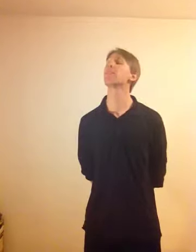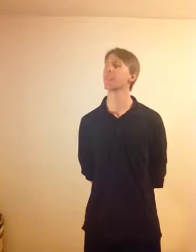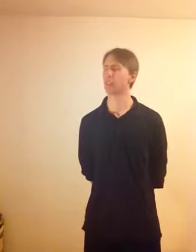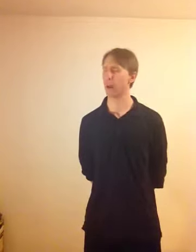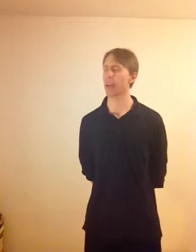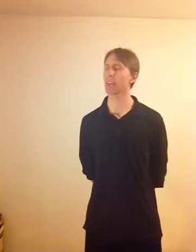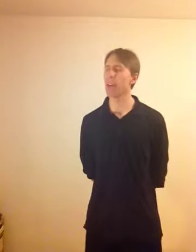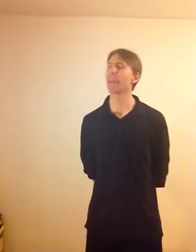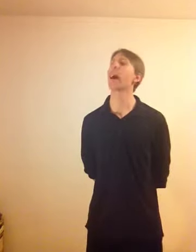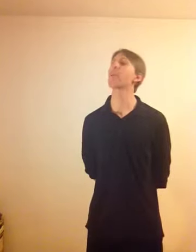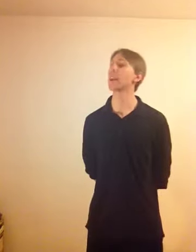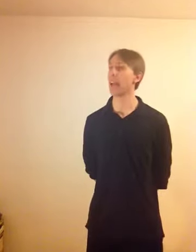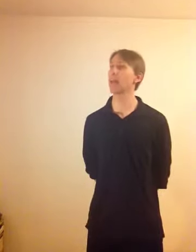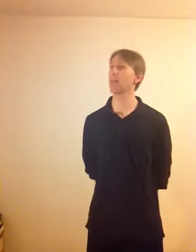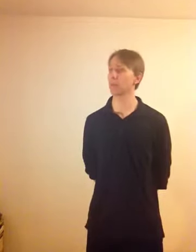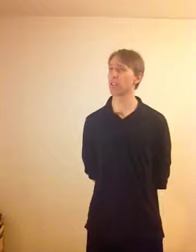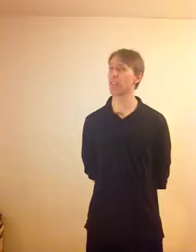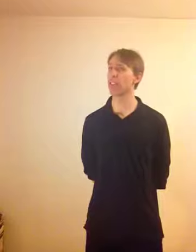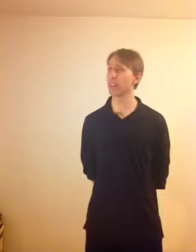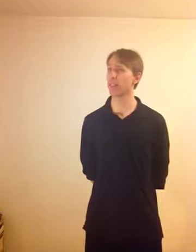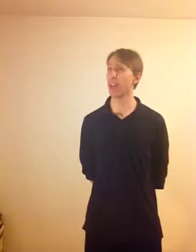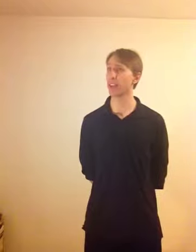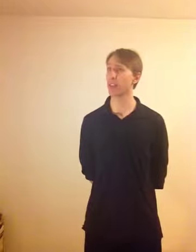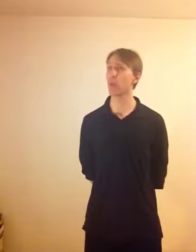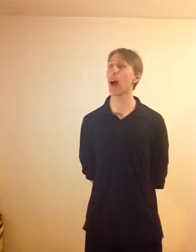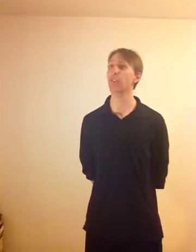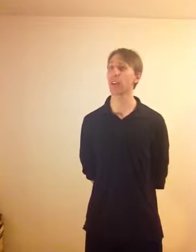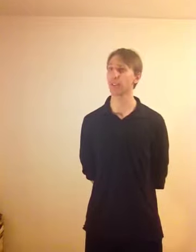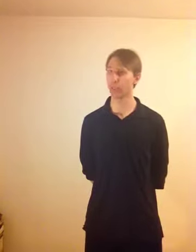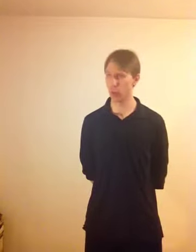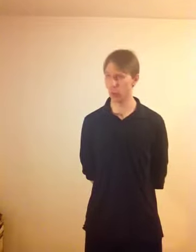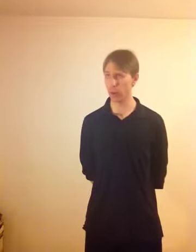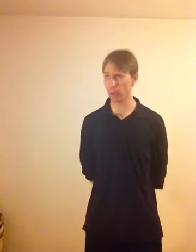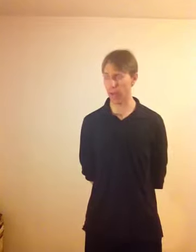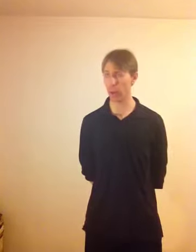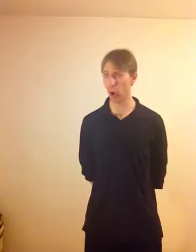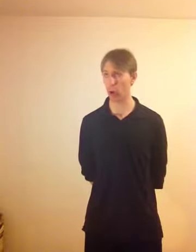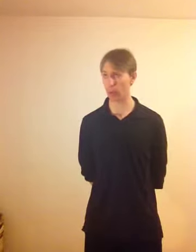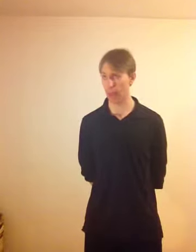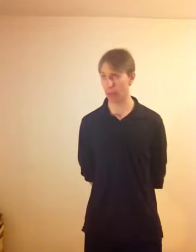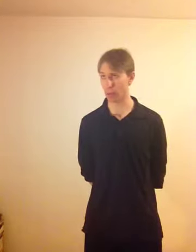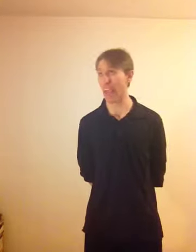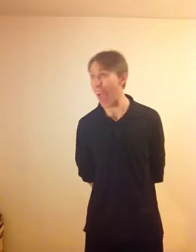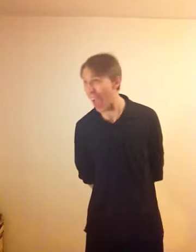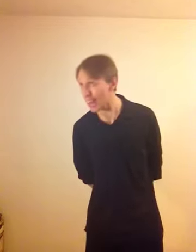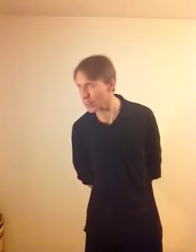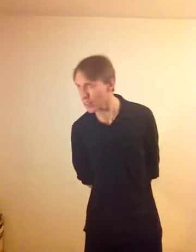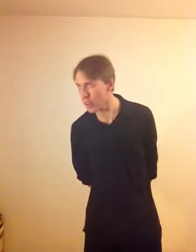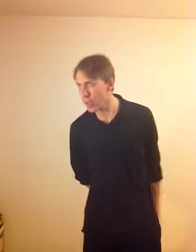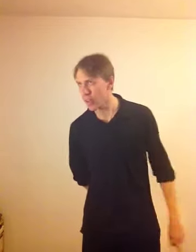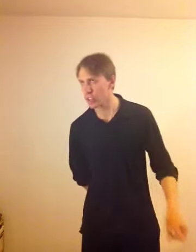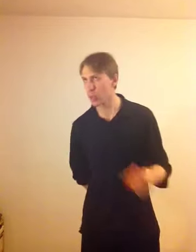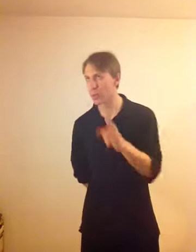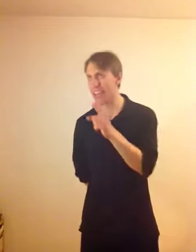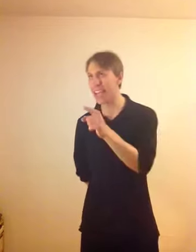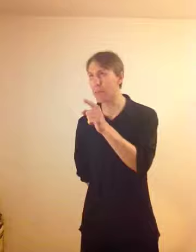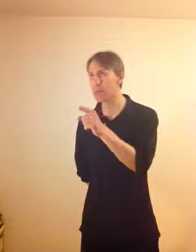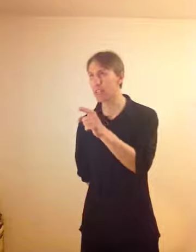disintegrate, and I am unable to see this case through, I trust you will carry on without me, and that you will take much